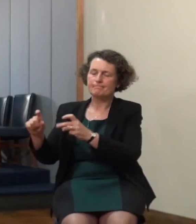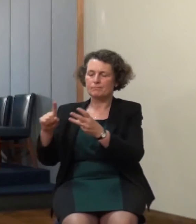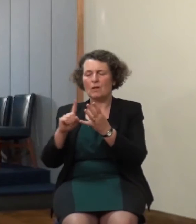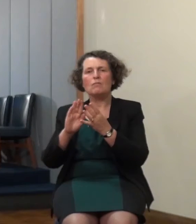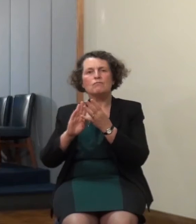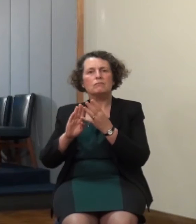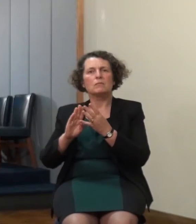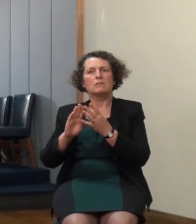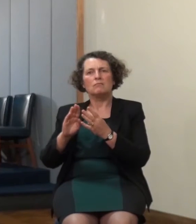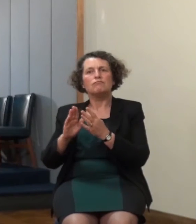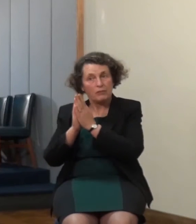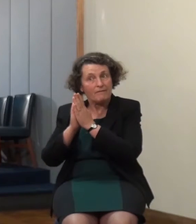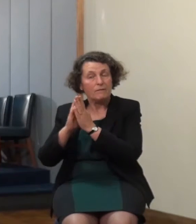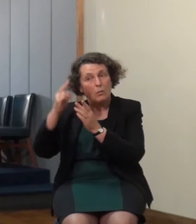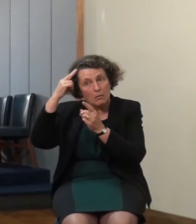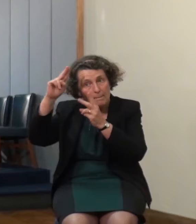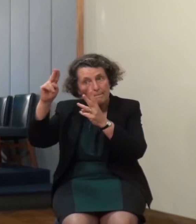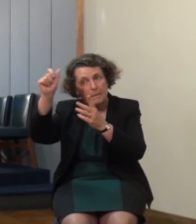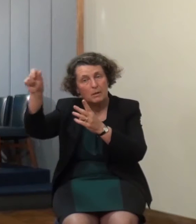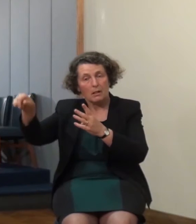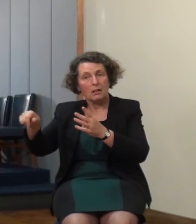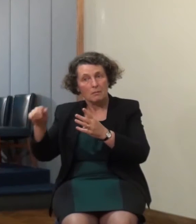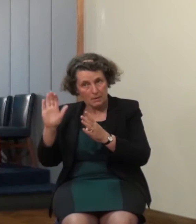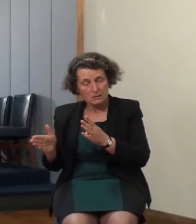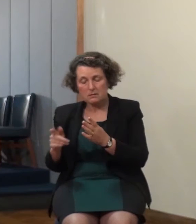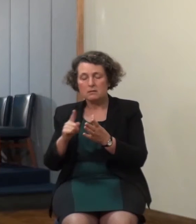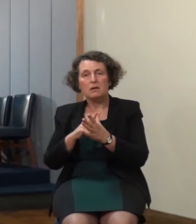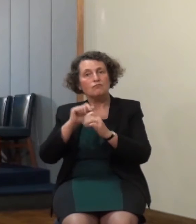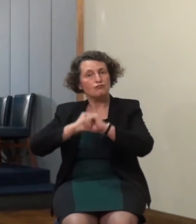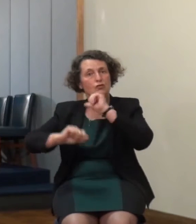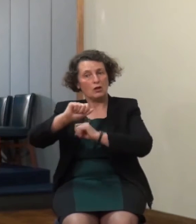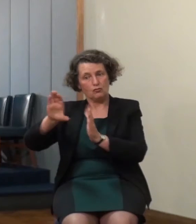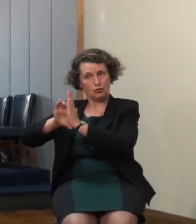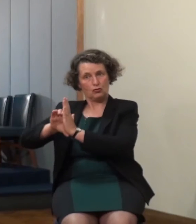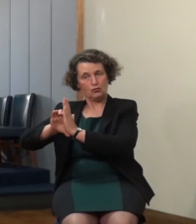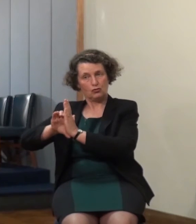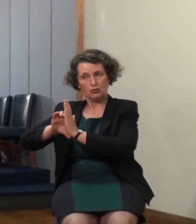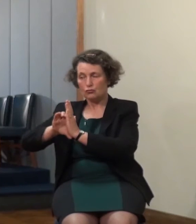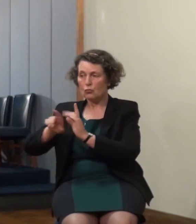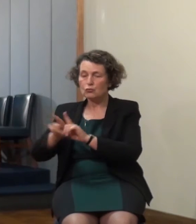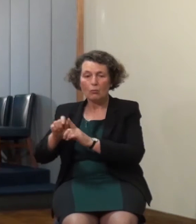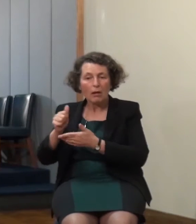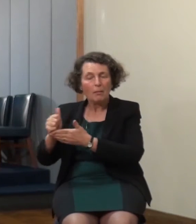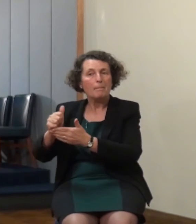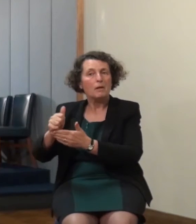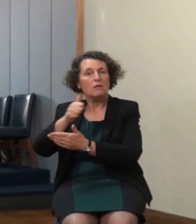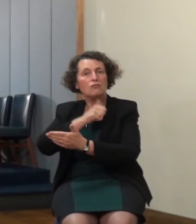keep up your protection of the church and fellow believers and especially the